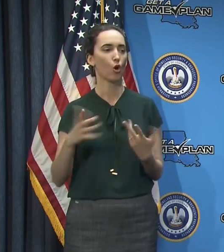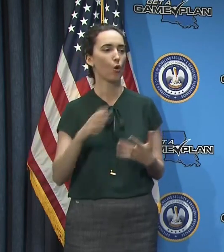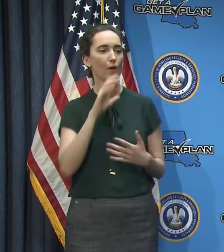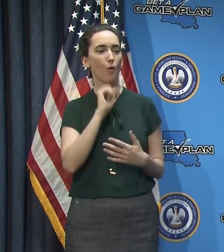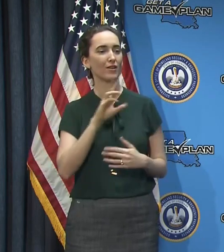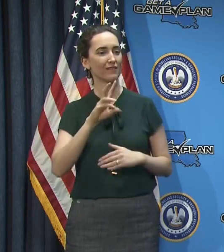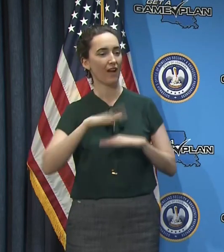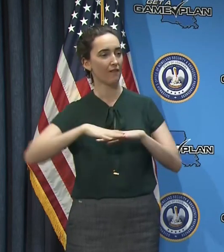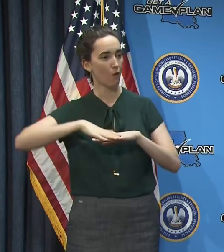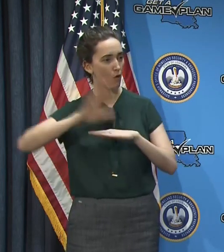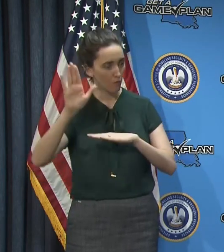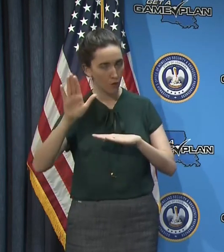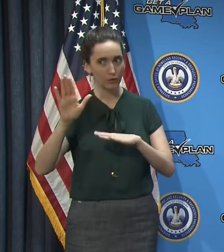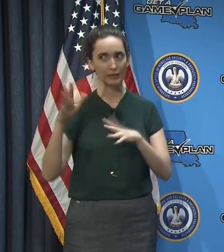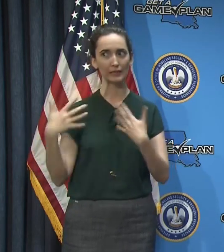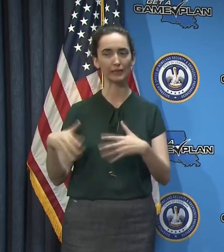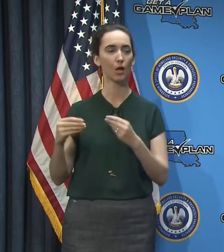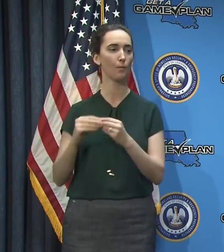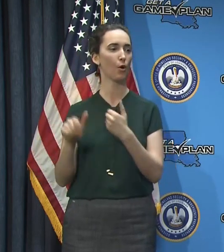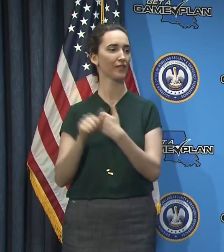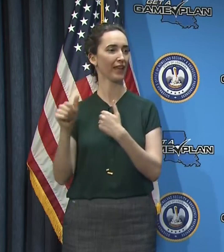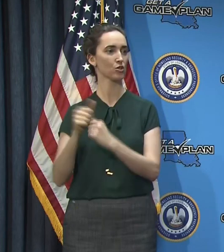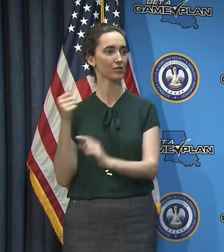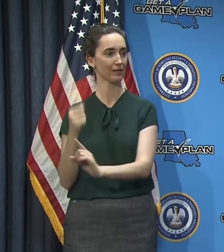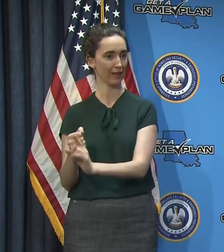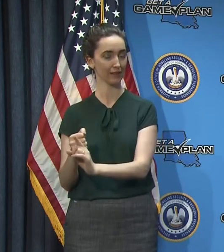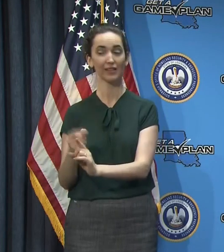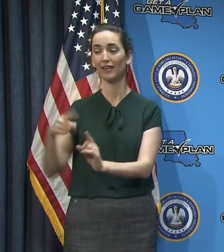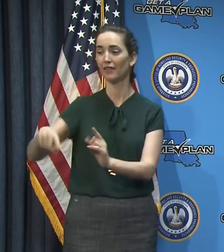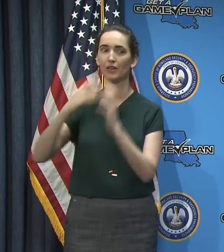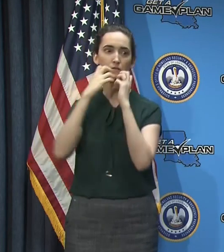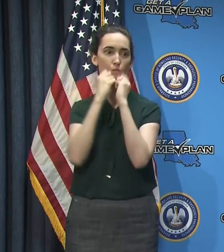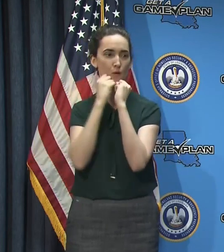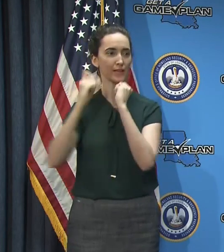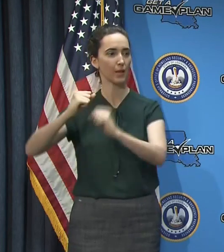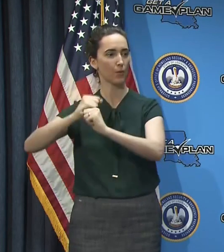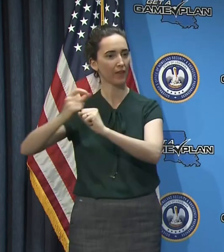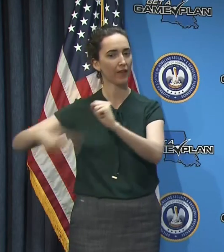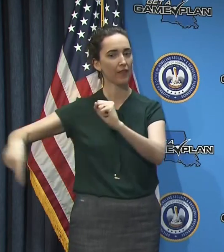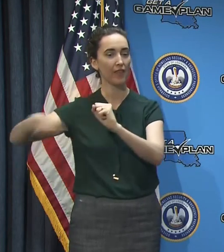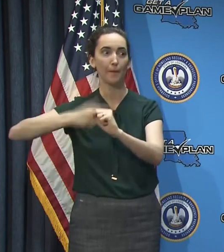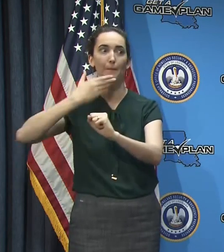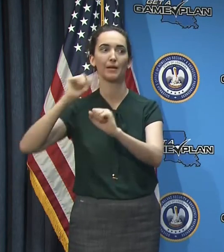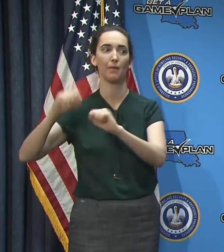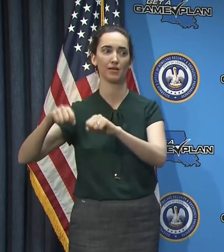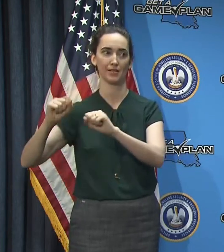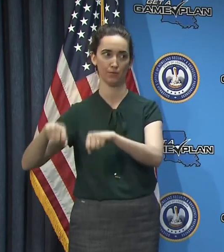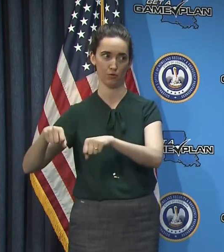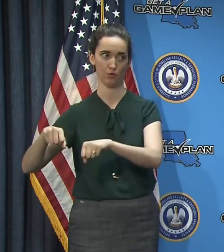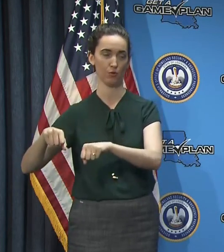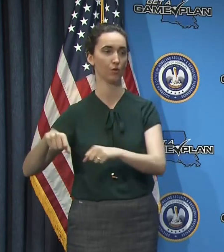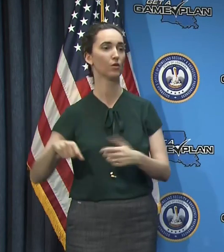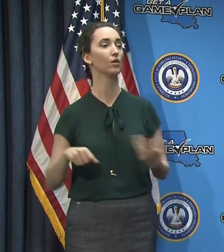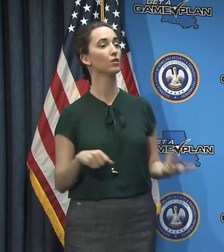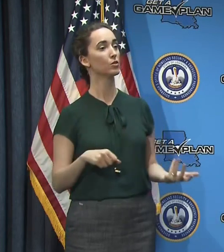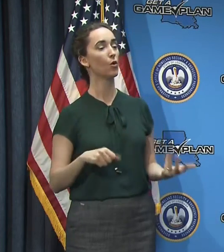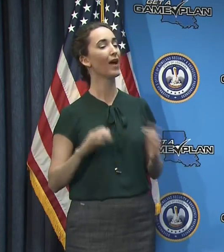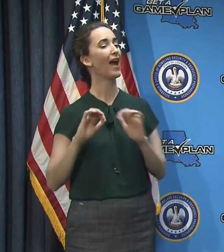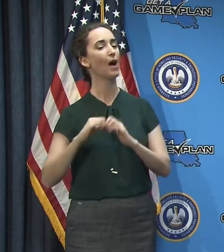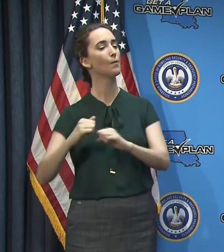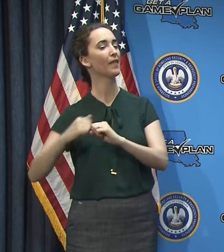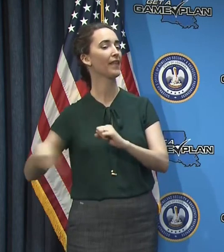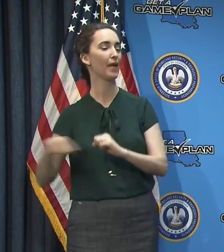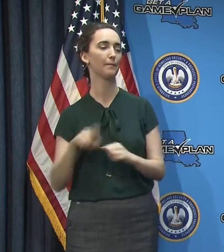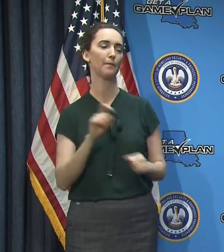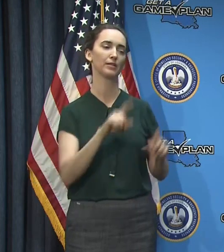health conditions, uh, we really need to be able to protect them to the maximum degree possible. And only testing, uh, will allow